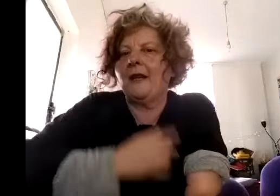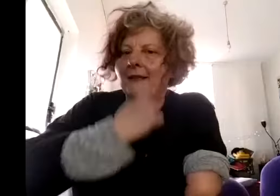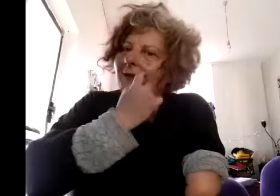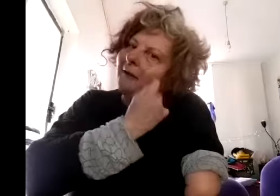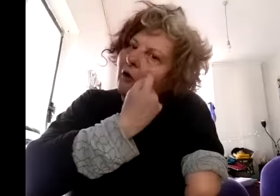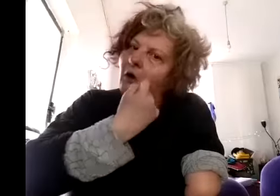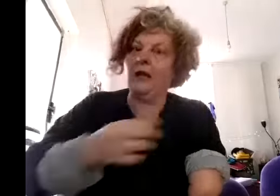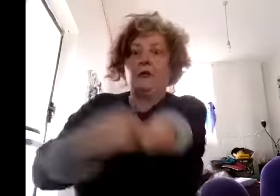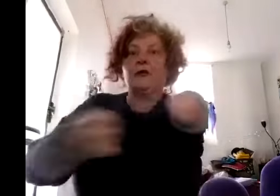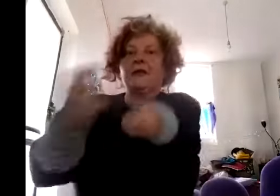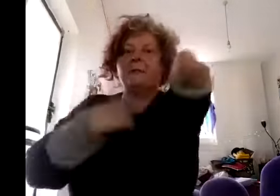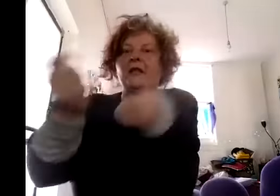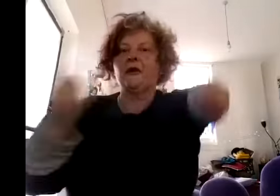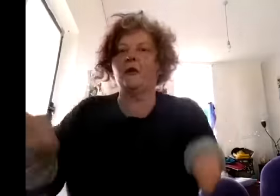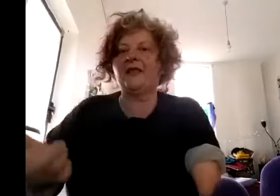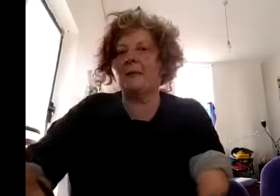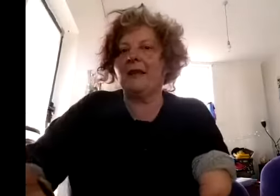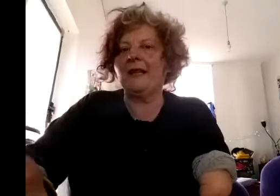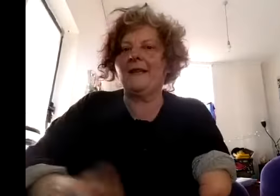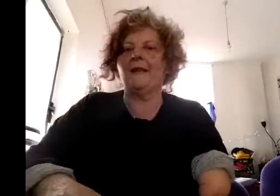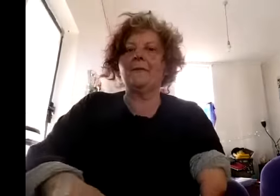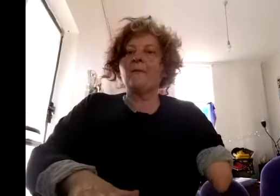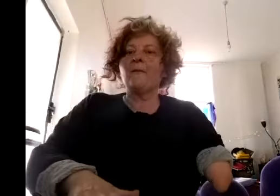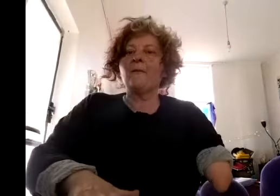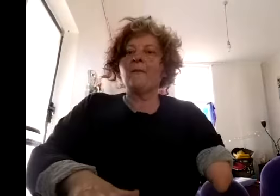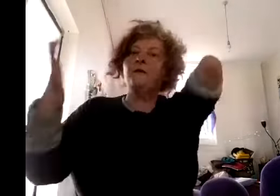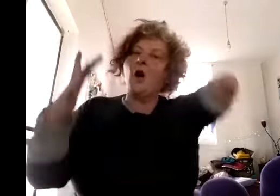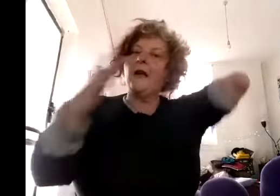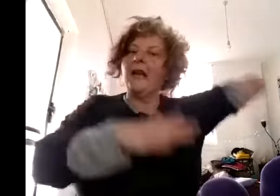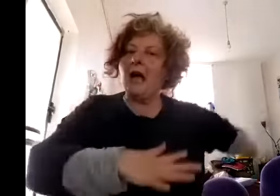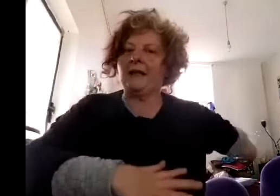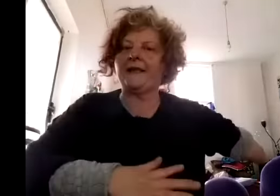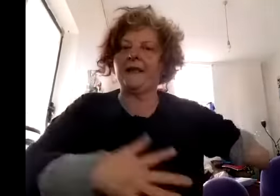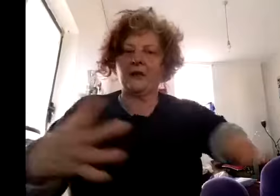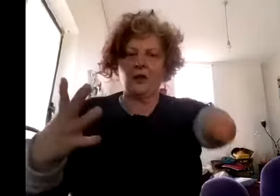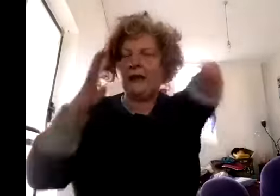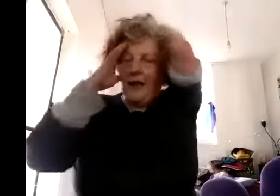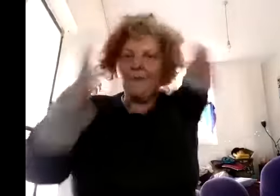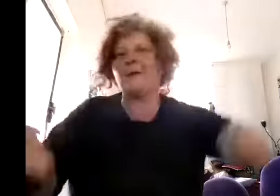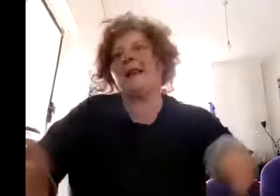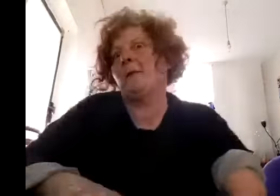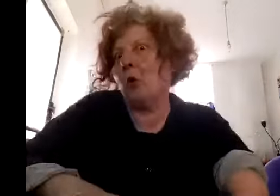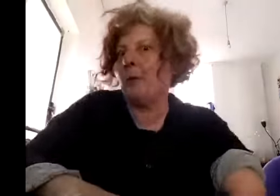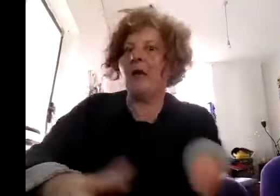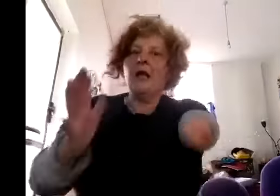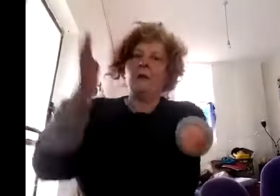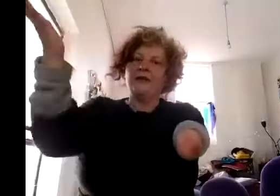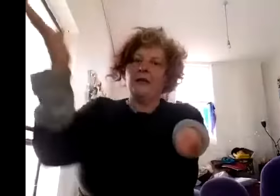days jerry gogan introduced me to disability theory and by the arts and so i can't remember the name of the book but it was an